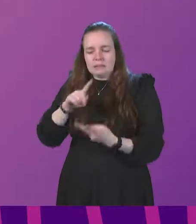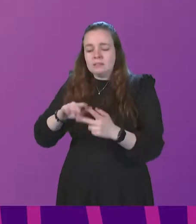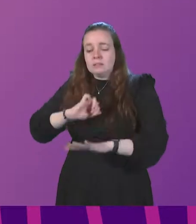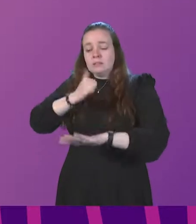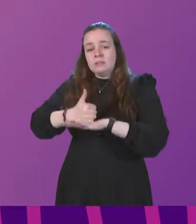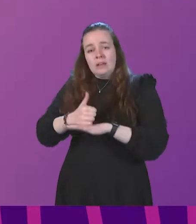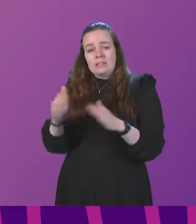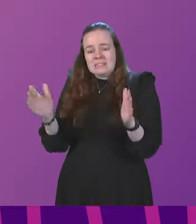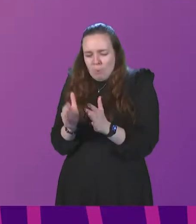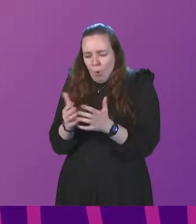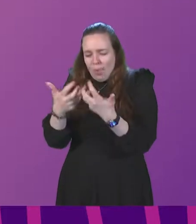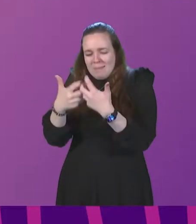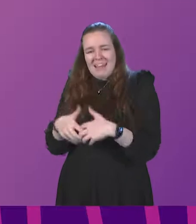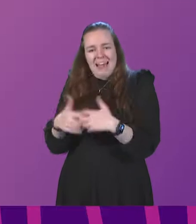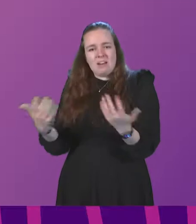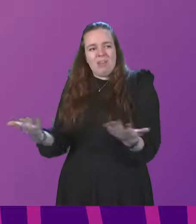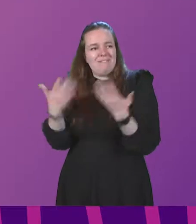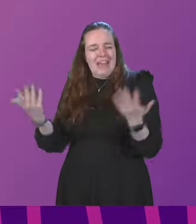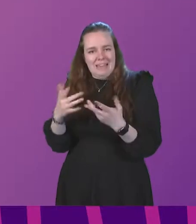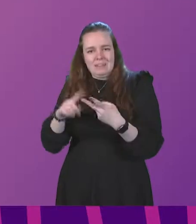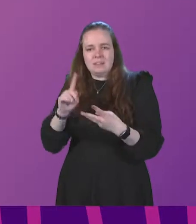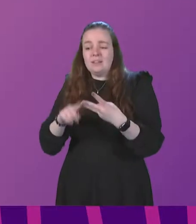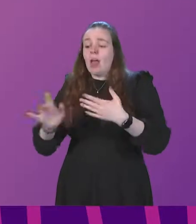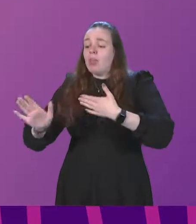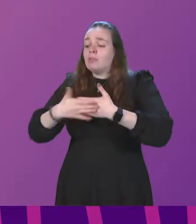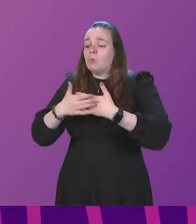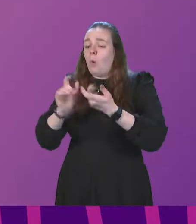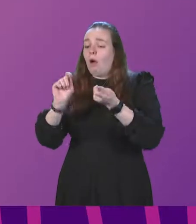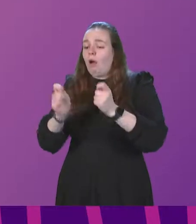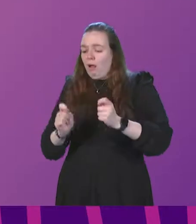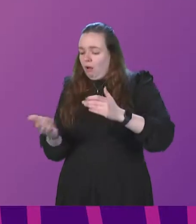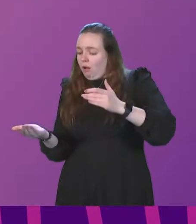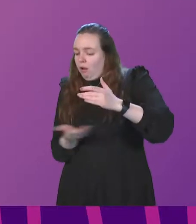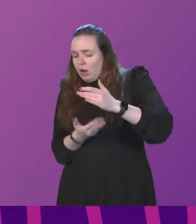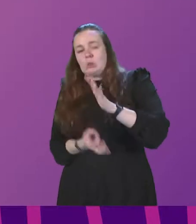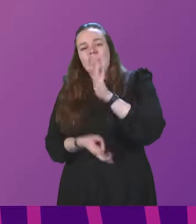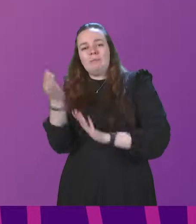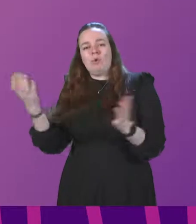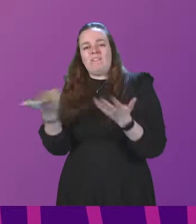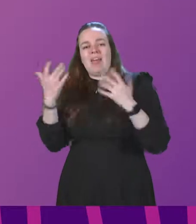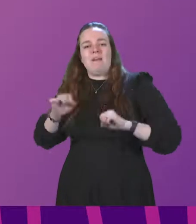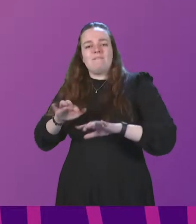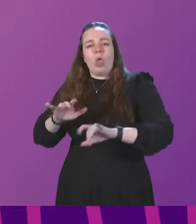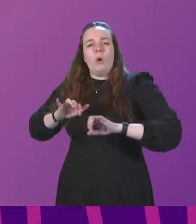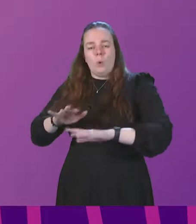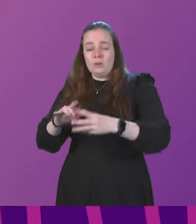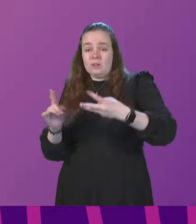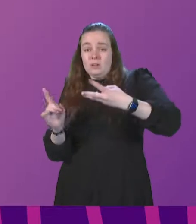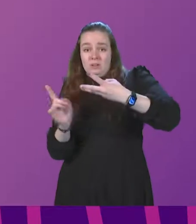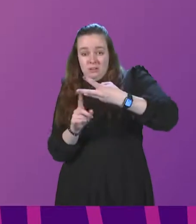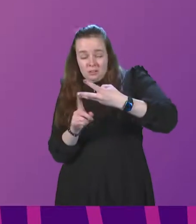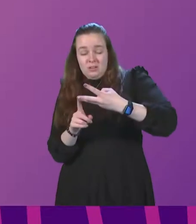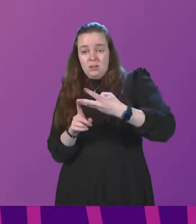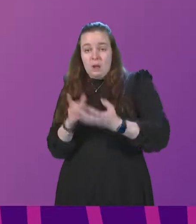mechanical vent, and the adjustment of the door to undercut to improve airflow. The latter element is